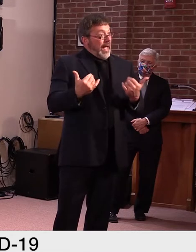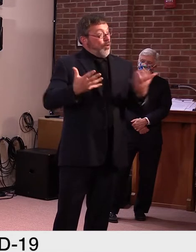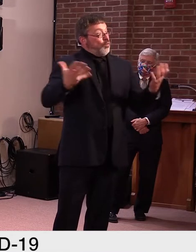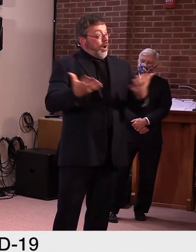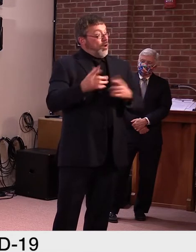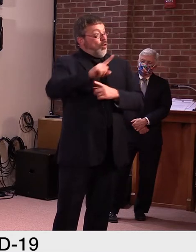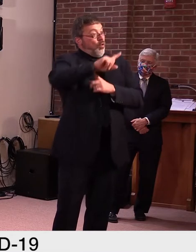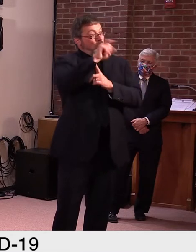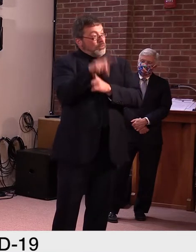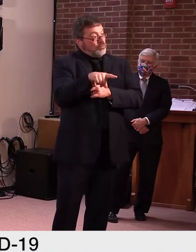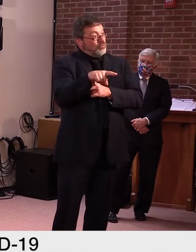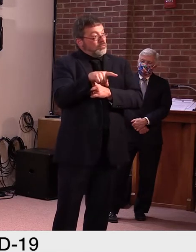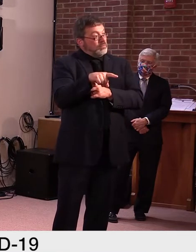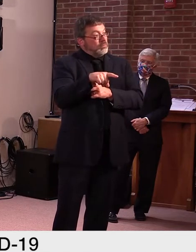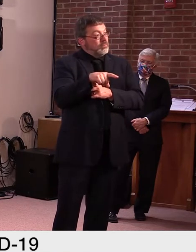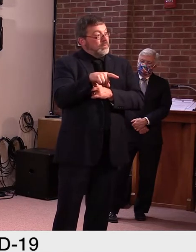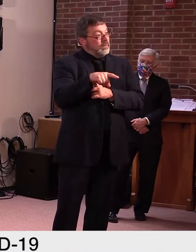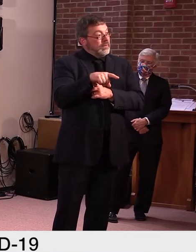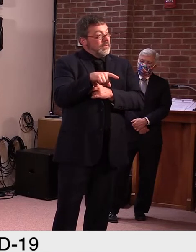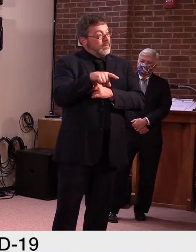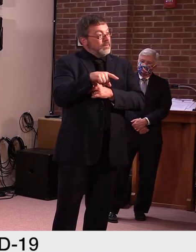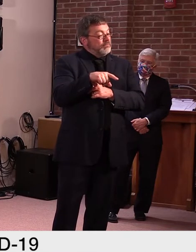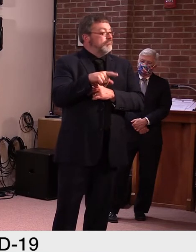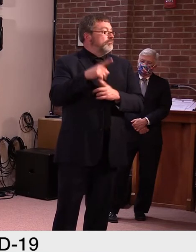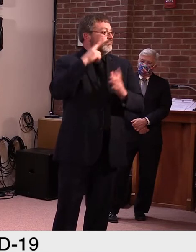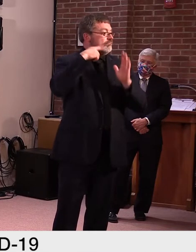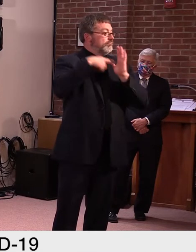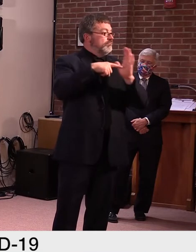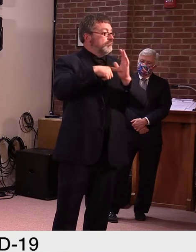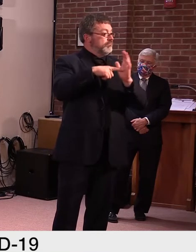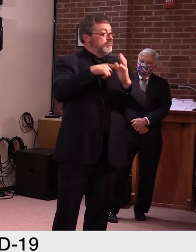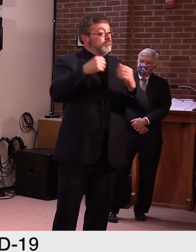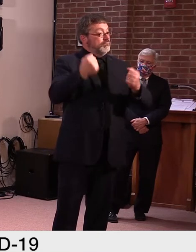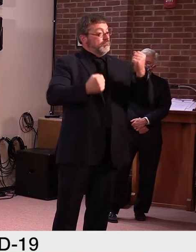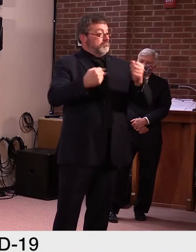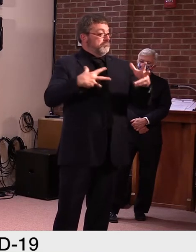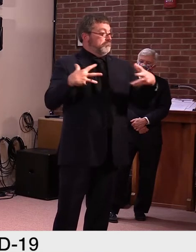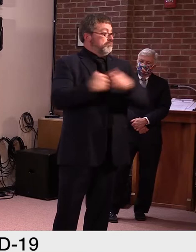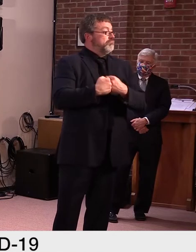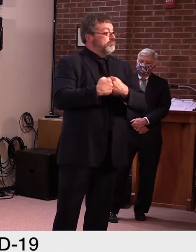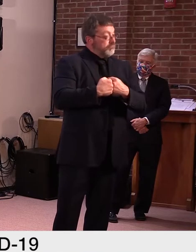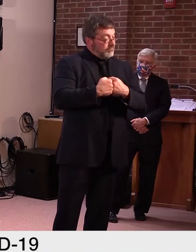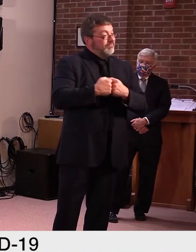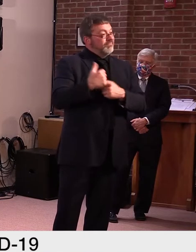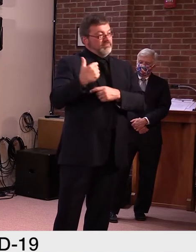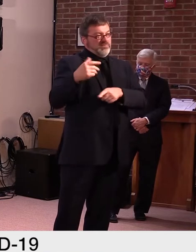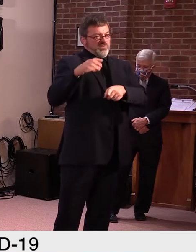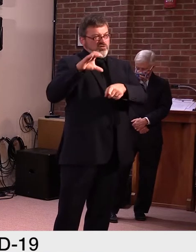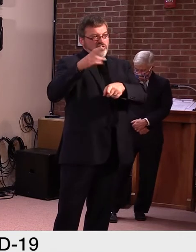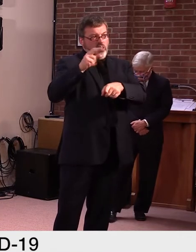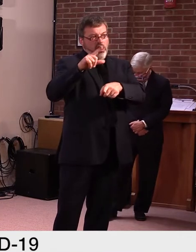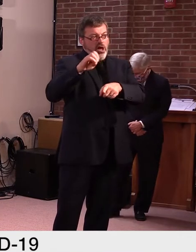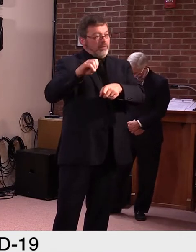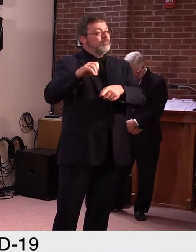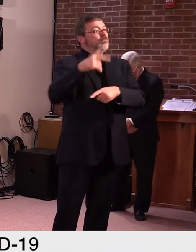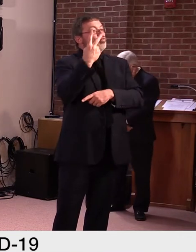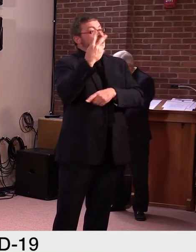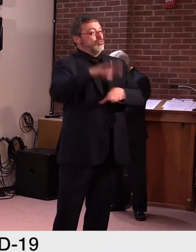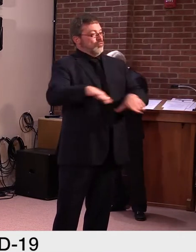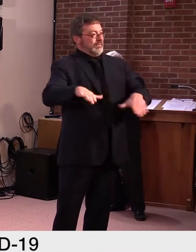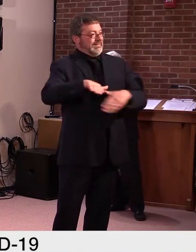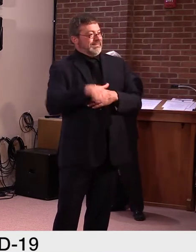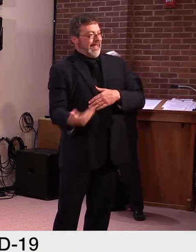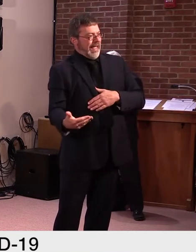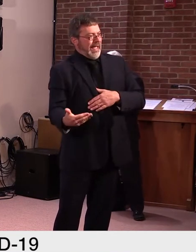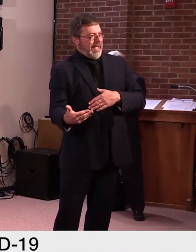name put out, even though it's not been put out. Uh, you know, should Vermont policy be based on that family